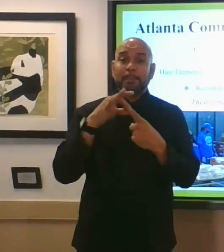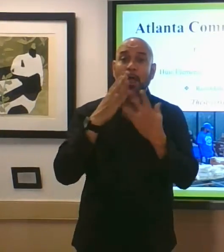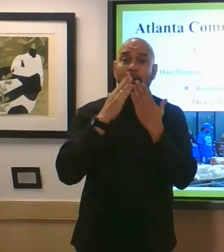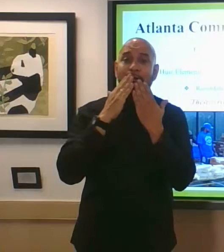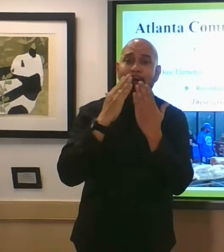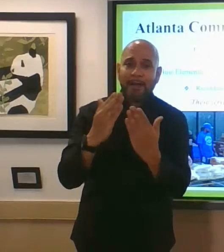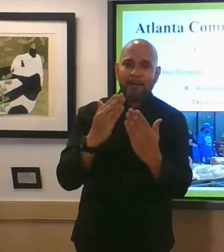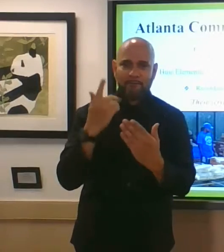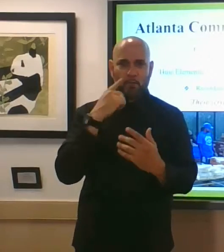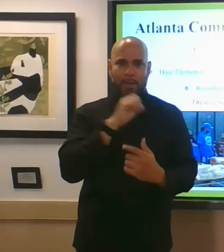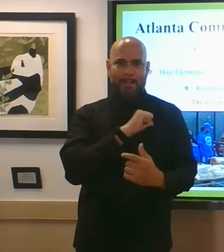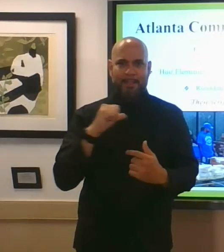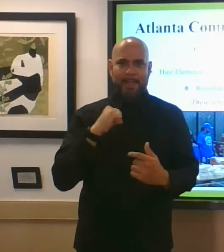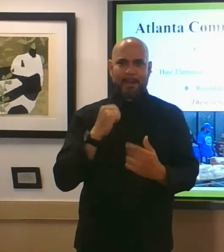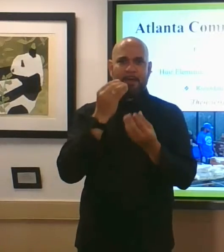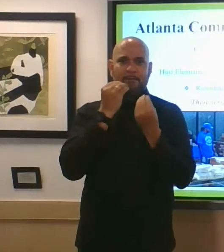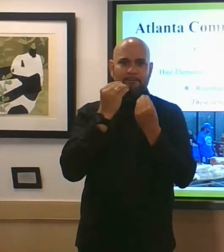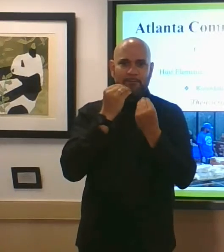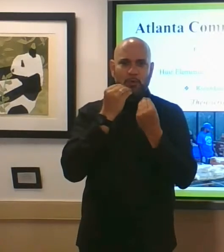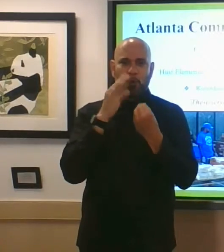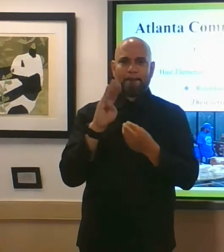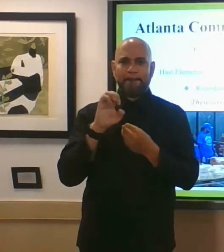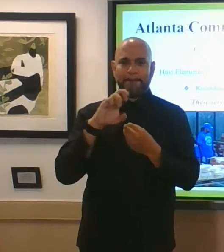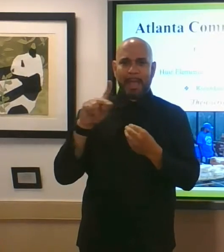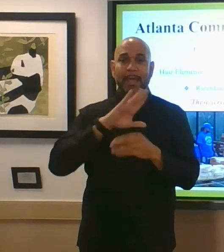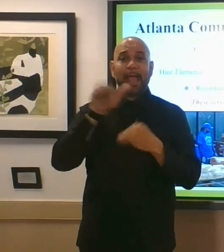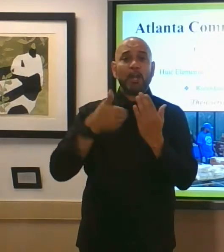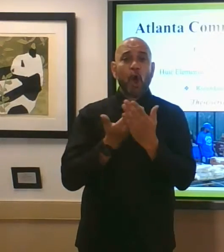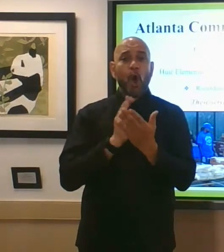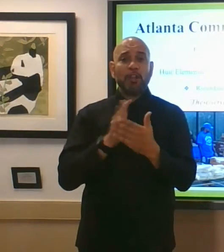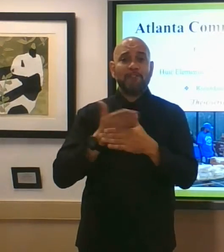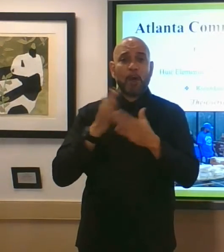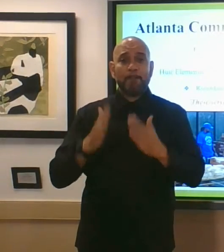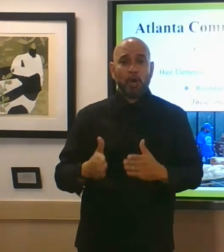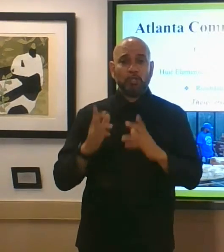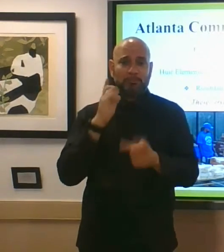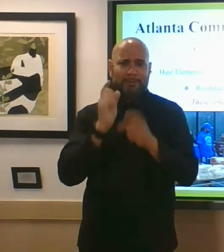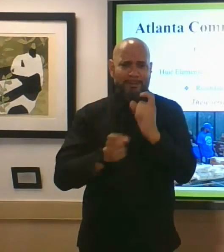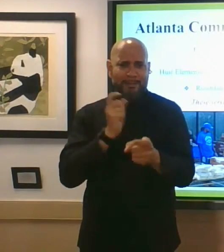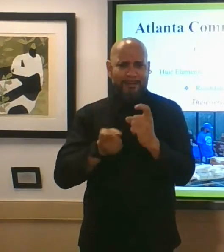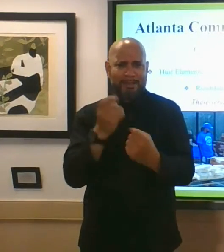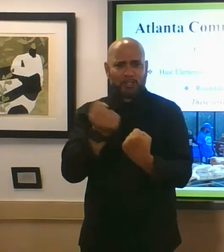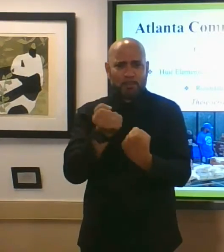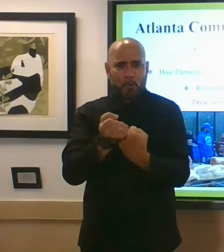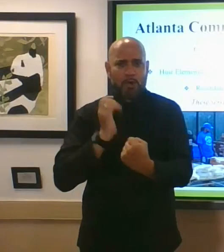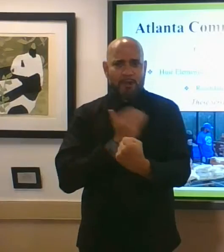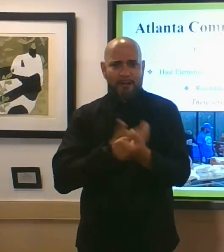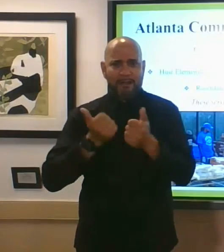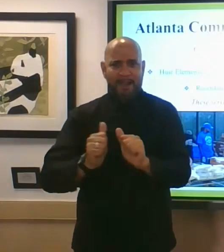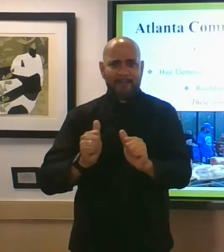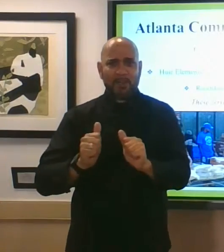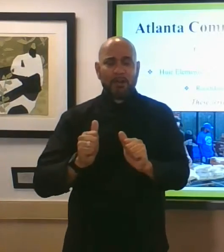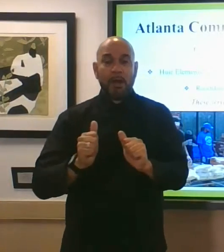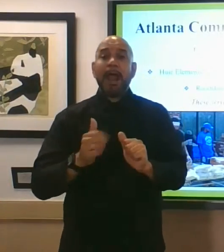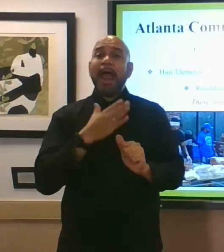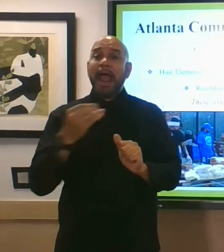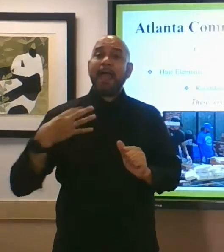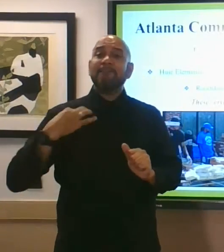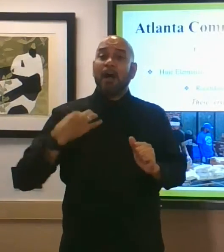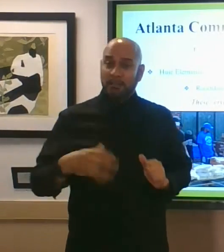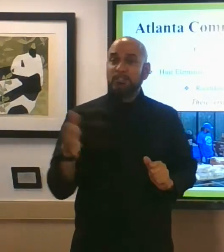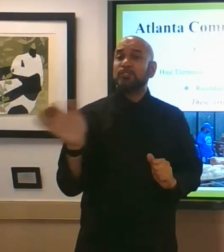to the atlanta community food bank and all of our partners and donors who are supporting our efforts in this regard and